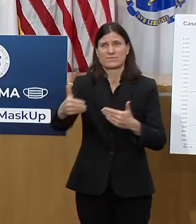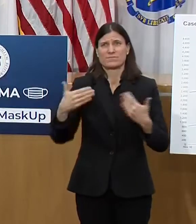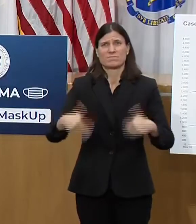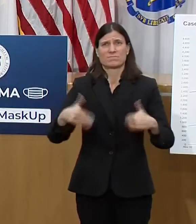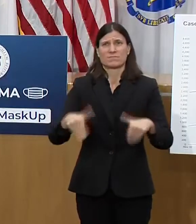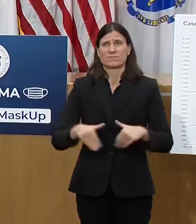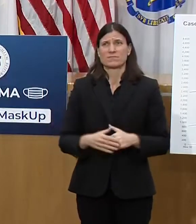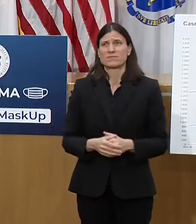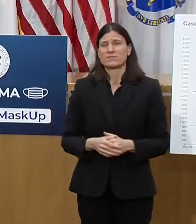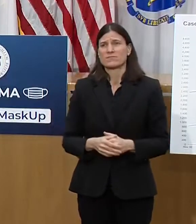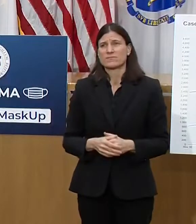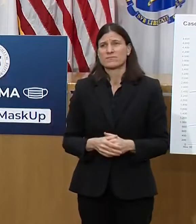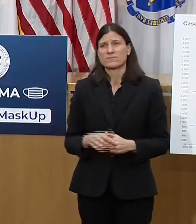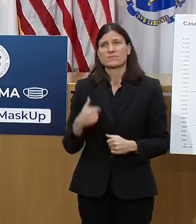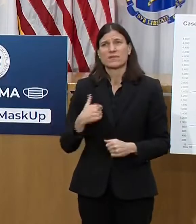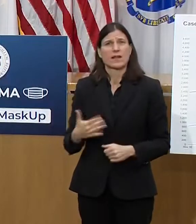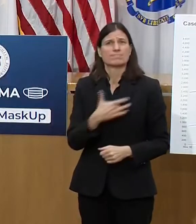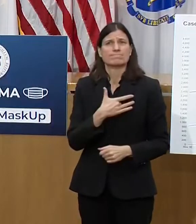to go out to them.